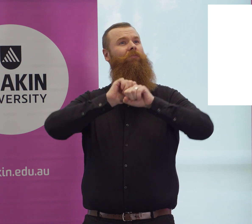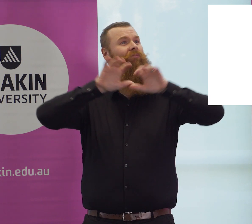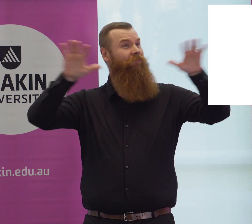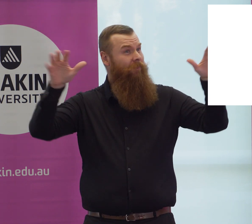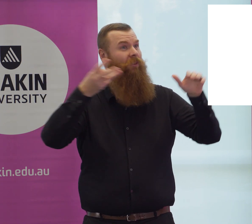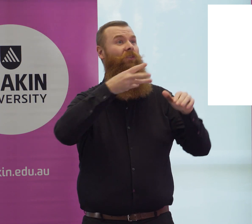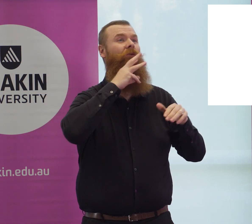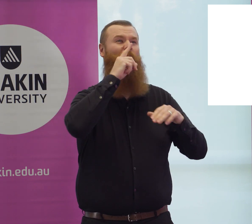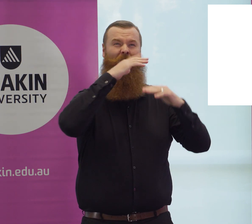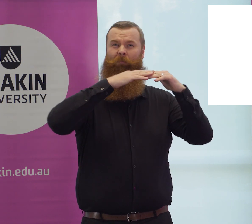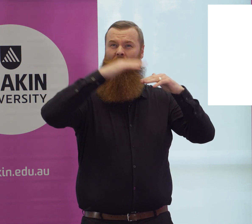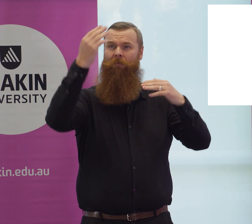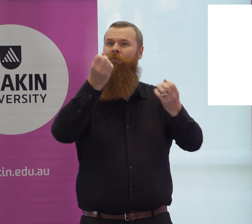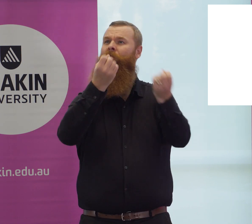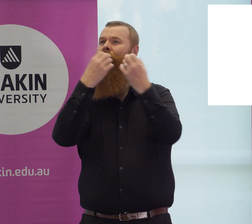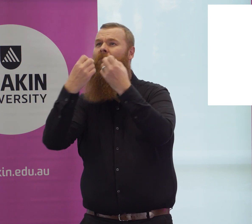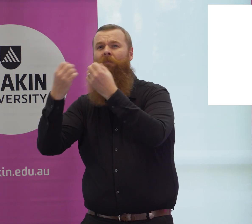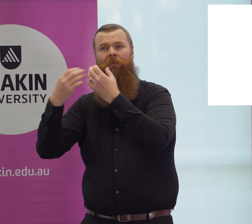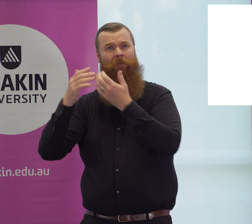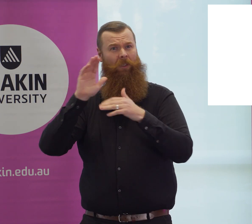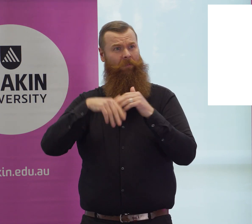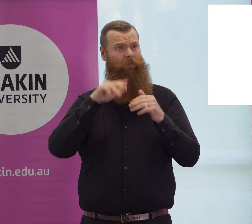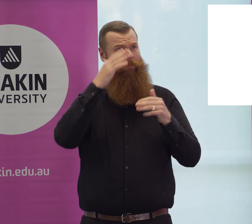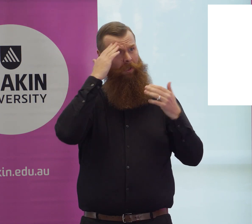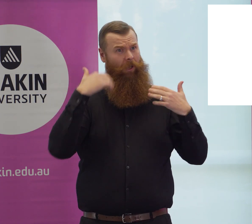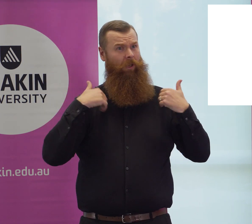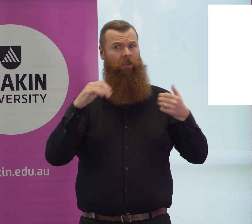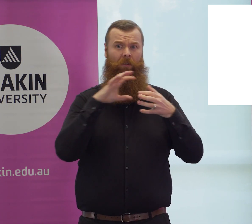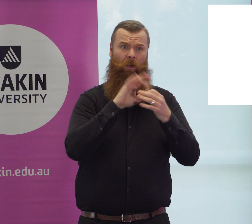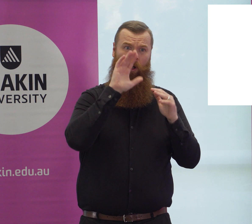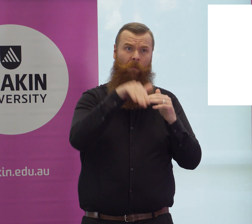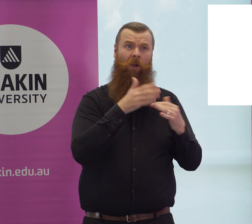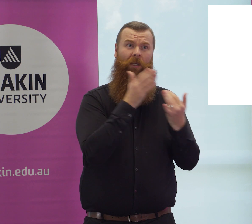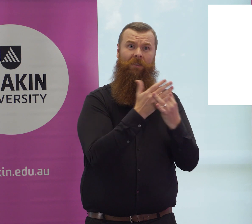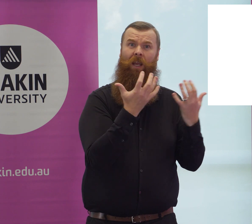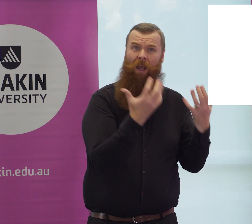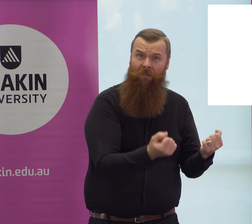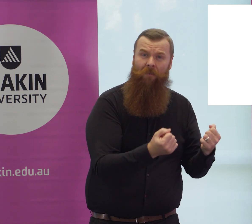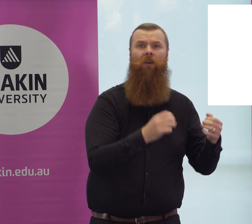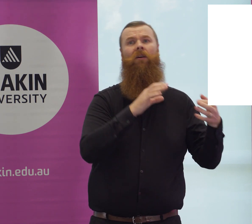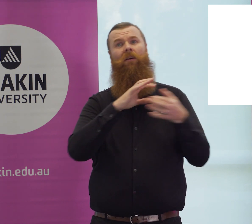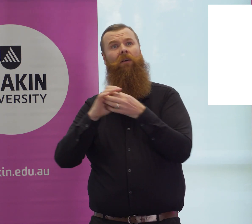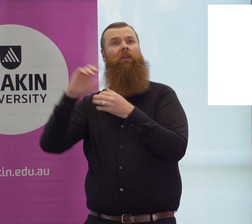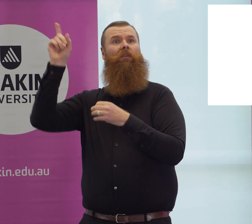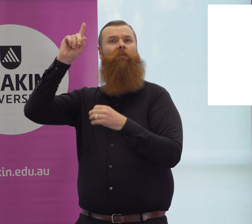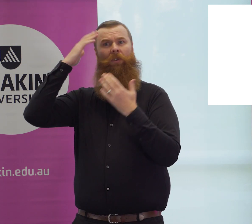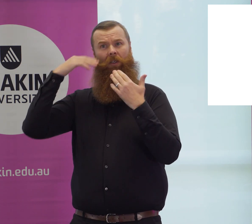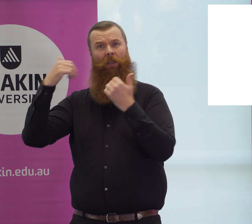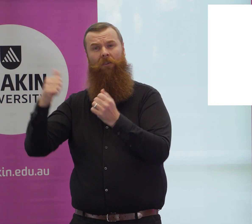survey of over 300 deaf people to explore possible connections between language access at home and